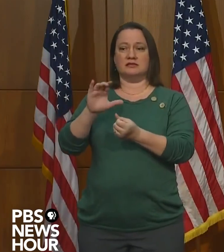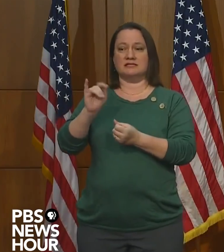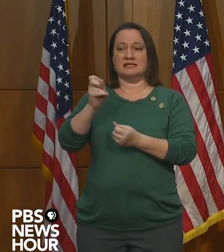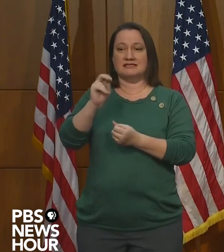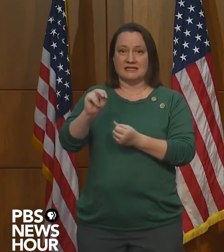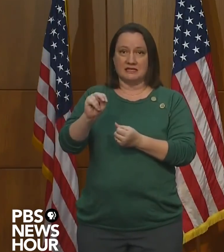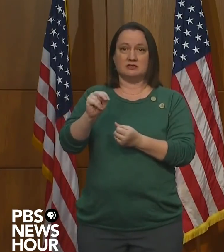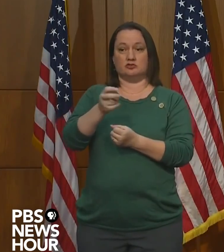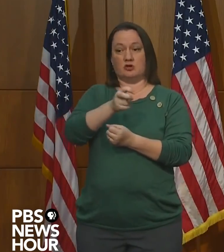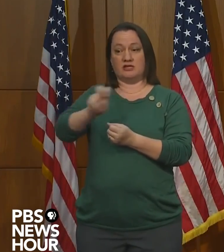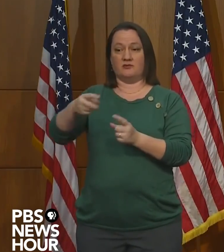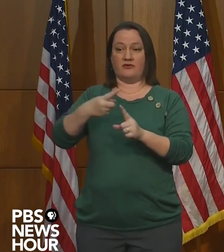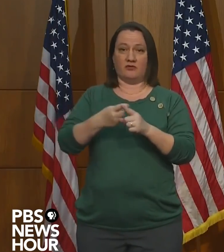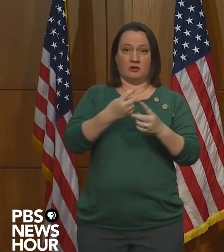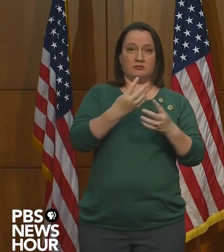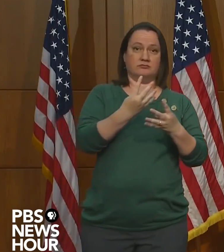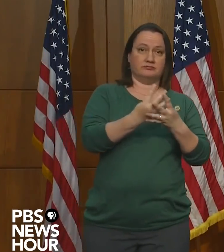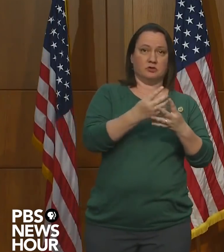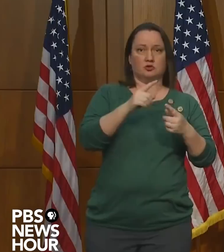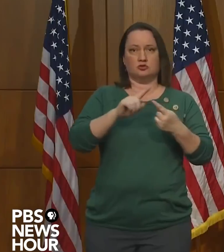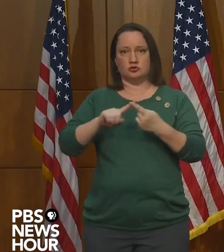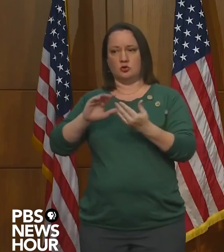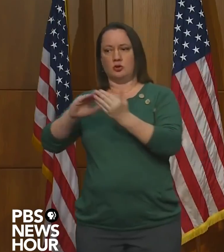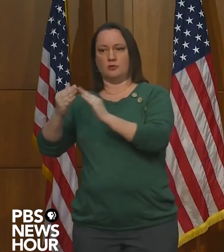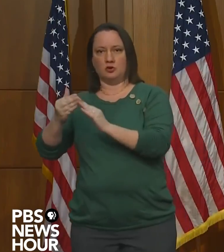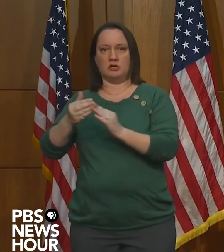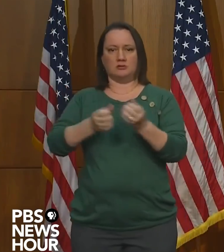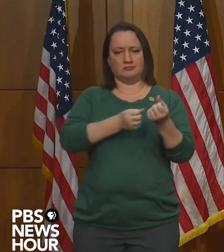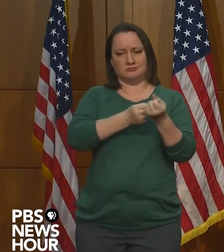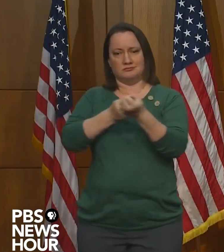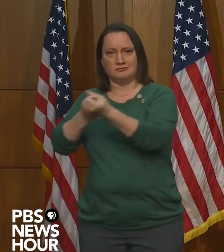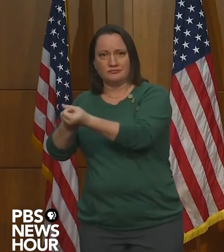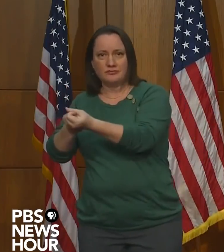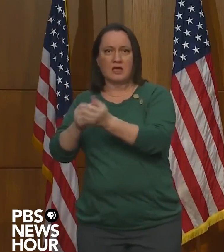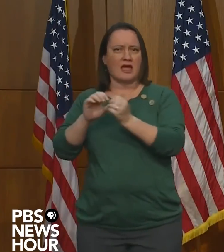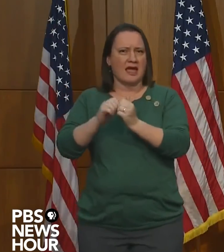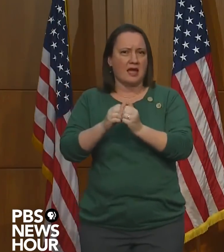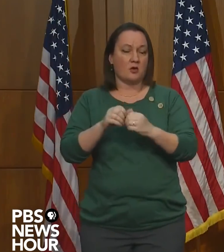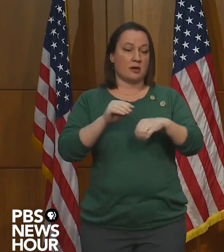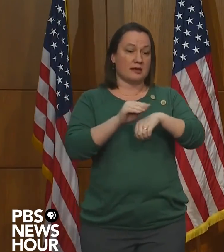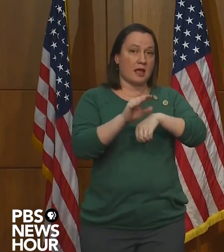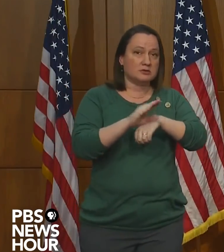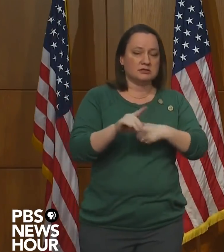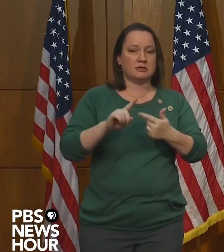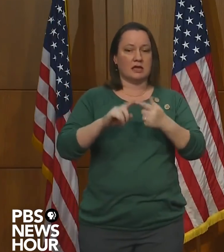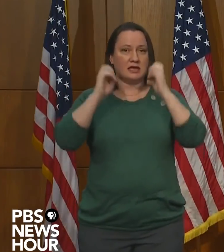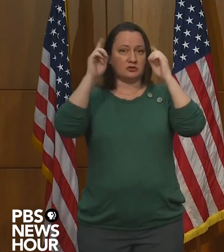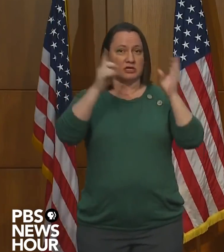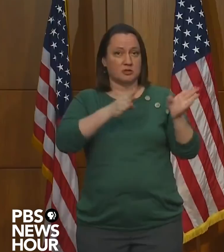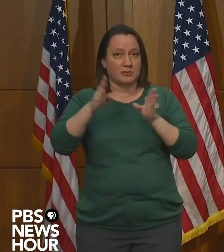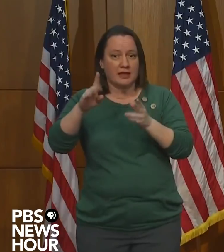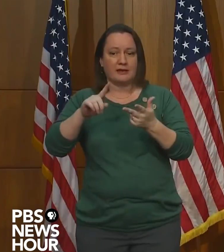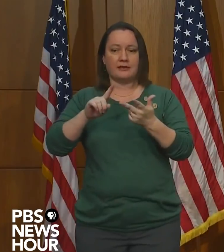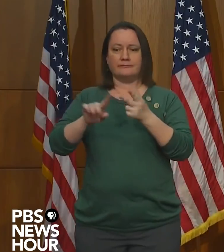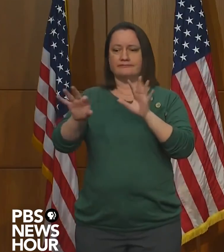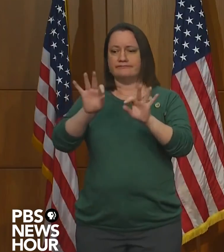facilities back into the community through counseling, education planning, and resource identification.